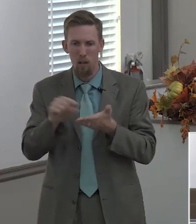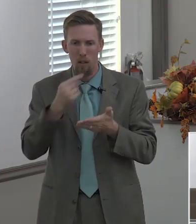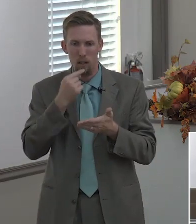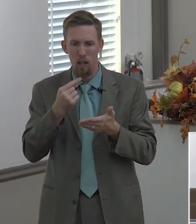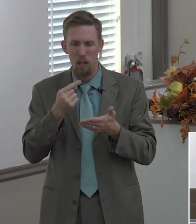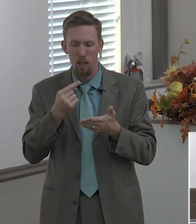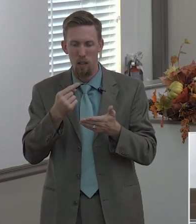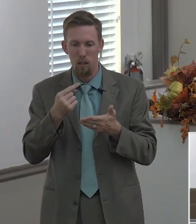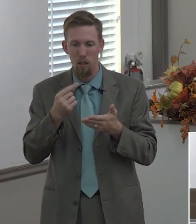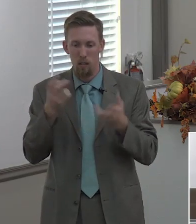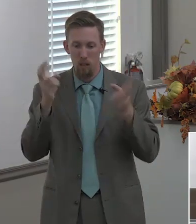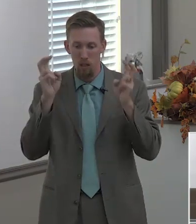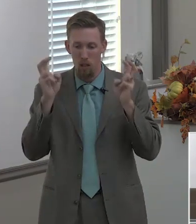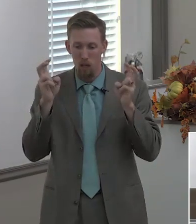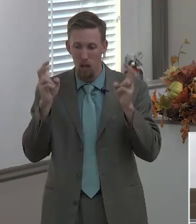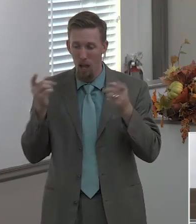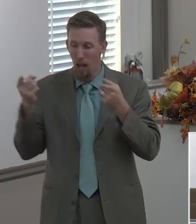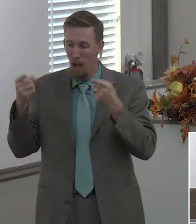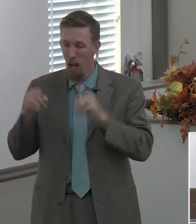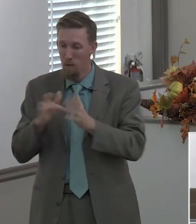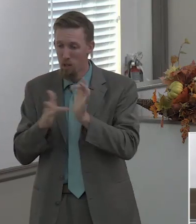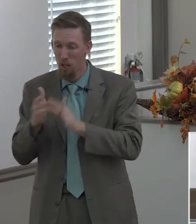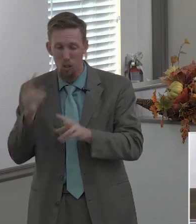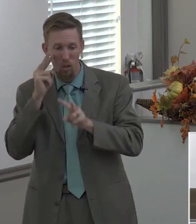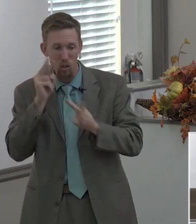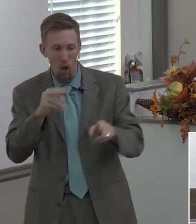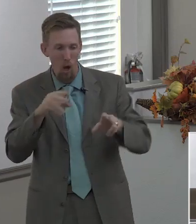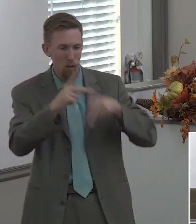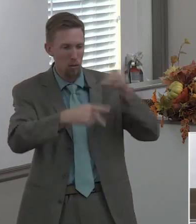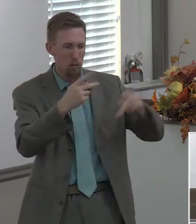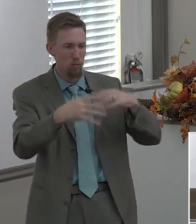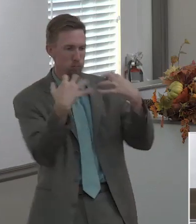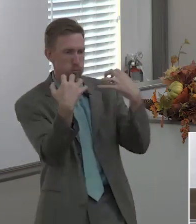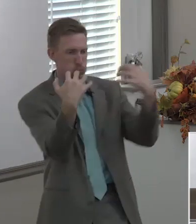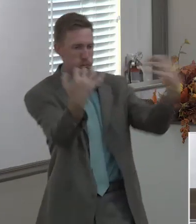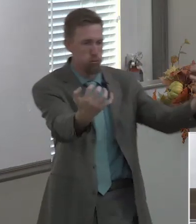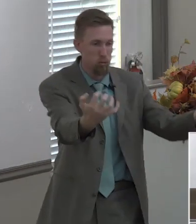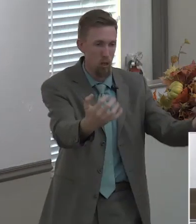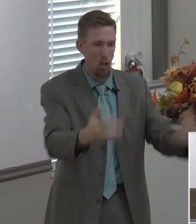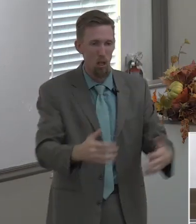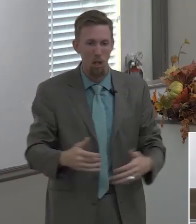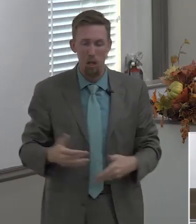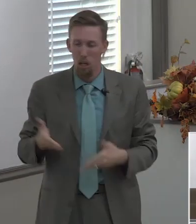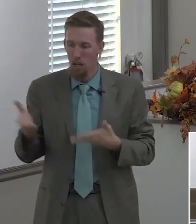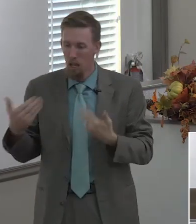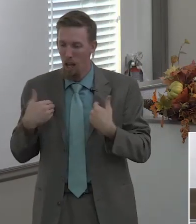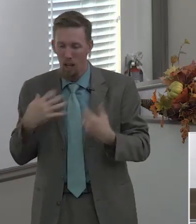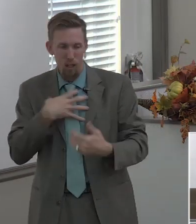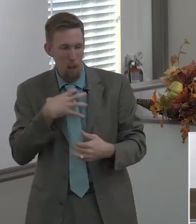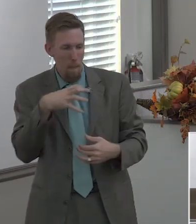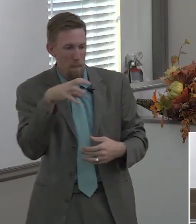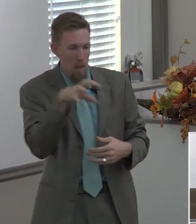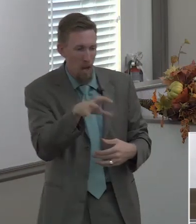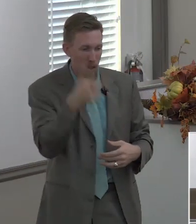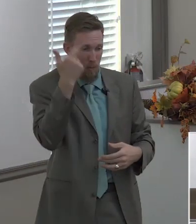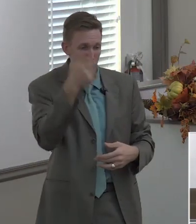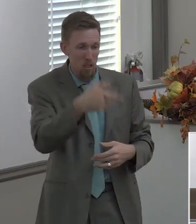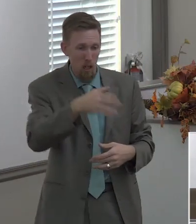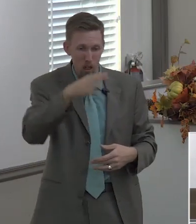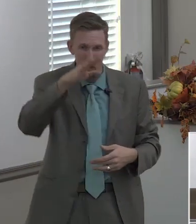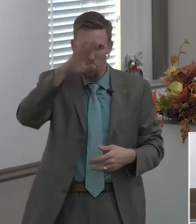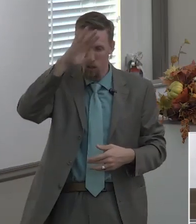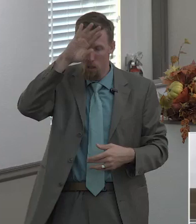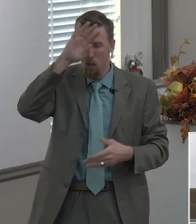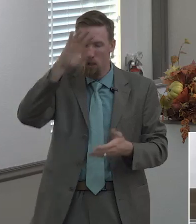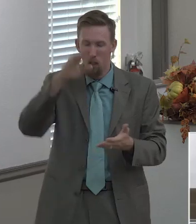the multitude speaking of the lord he was moved with compassion on them because they fainted and